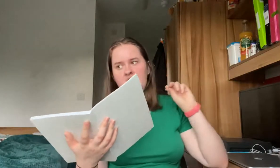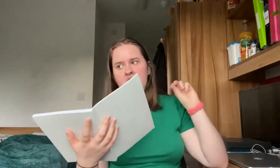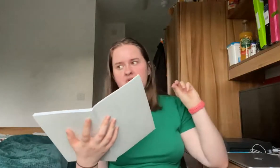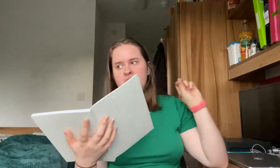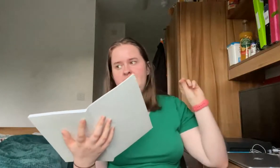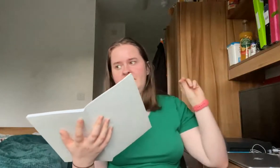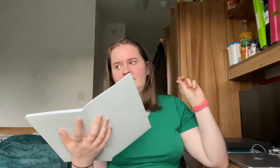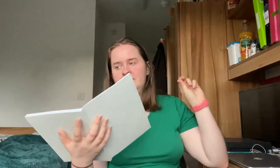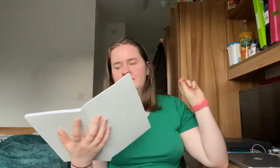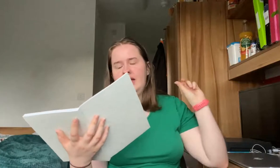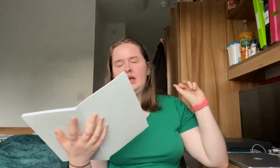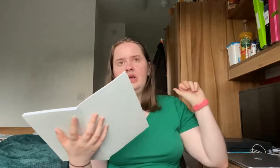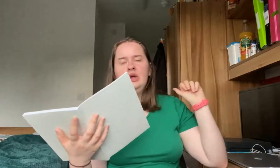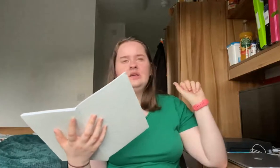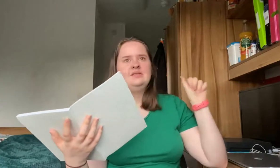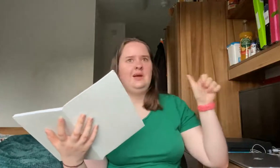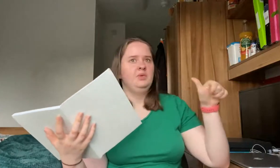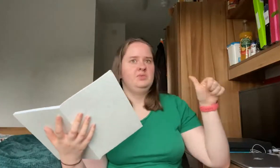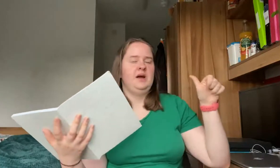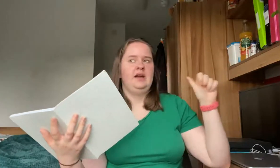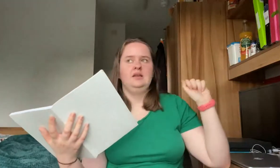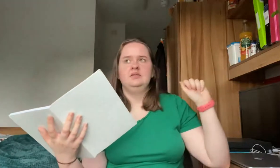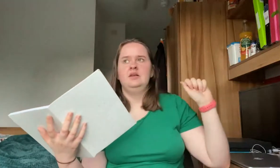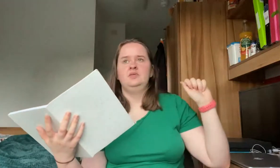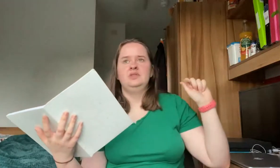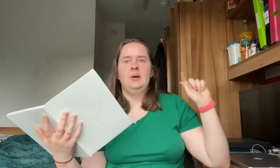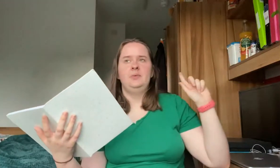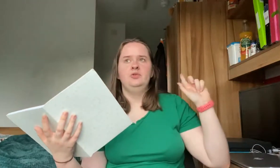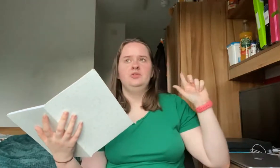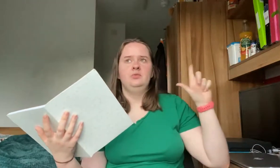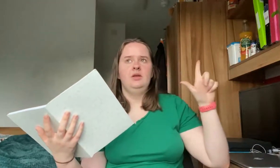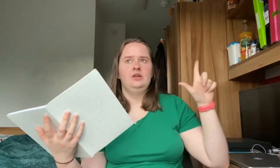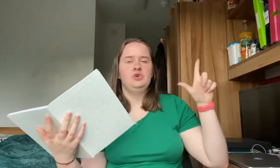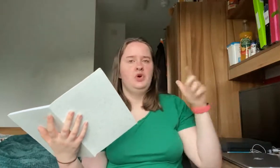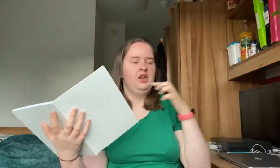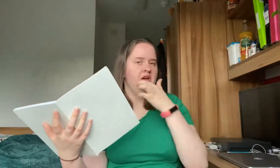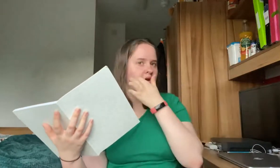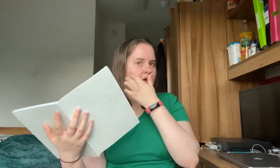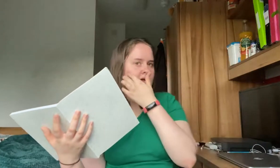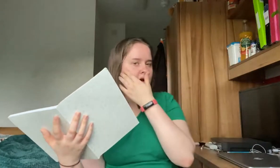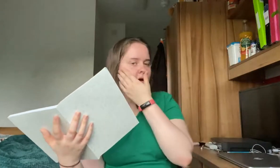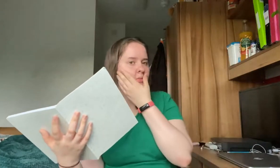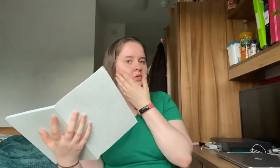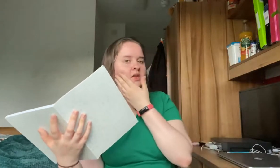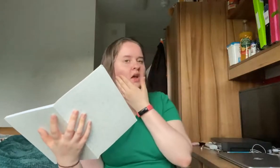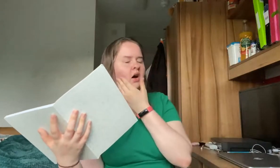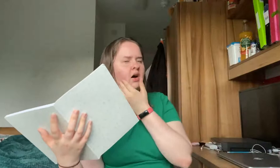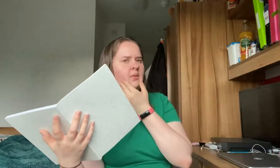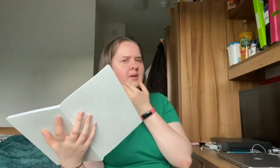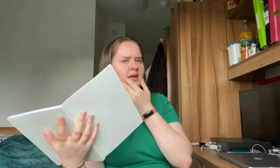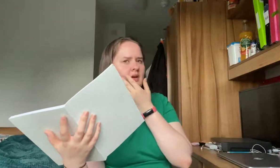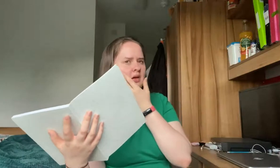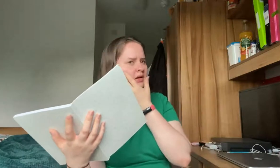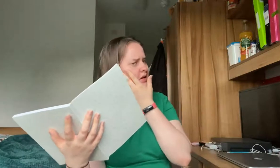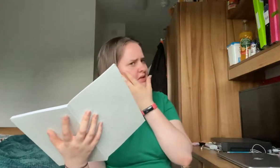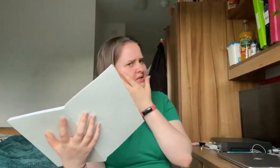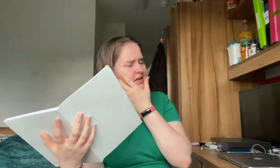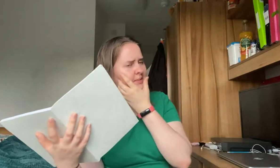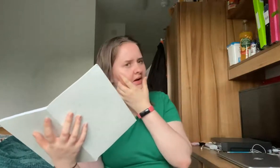odd bit that was like sandwich bags and also I bought some like toilet cleaner I bought the Harpik did I buy